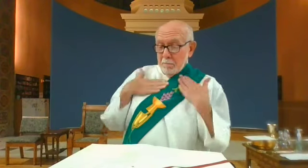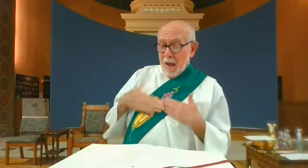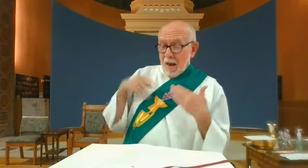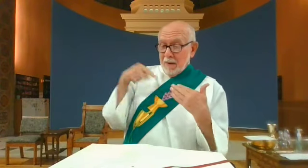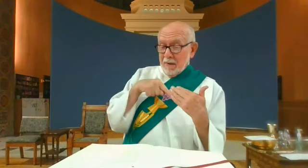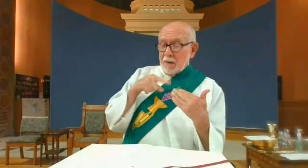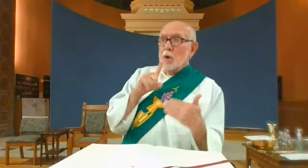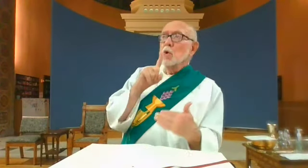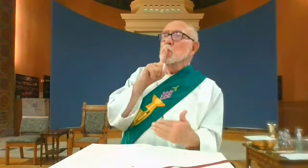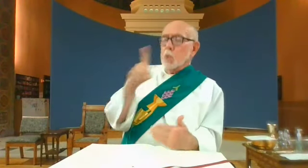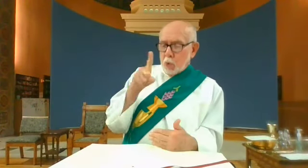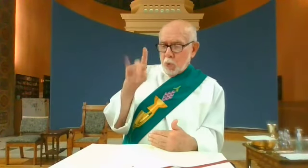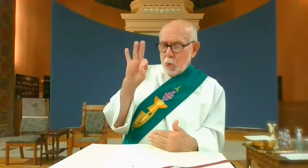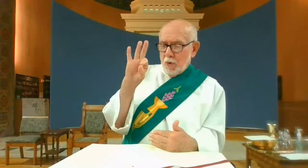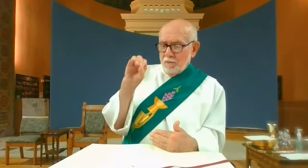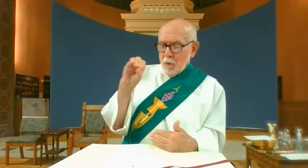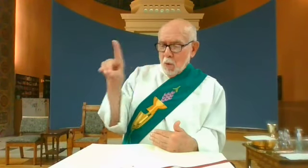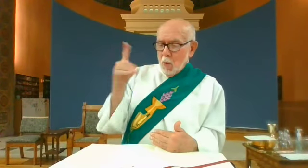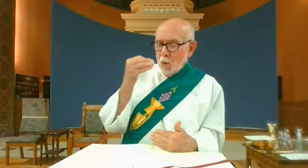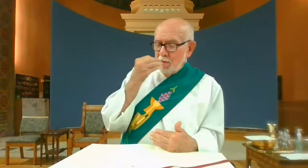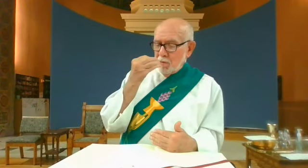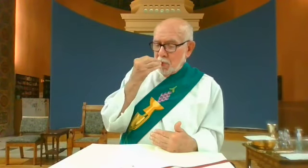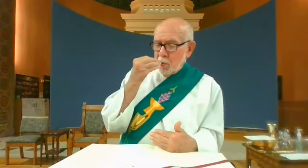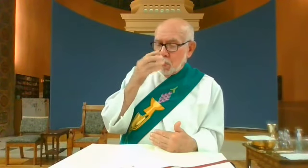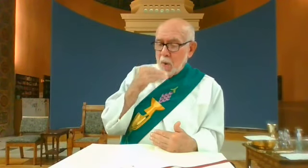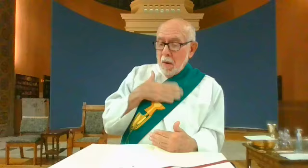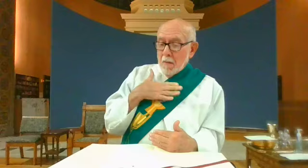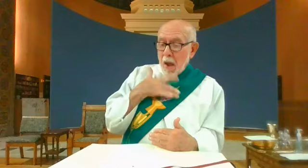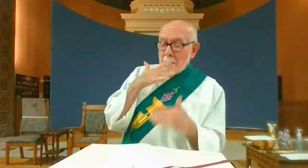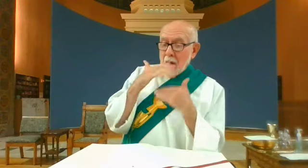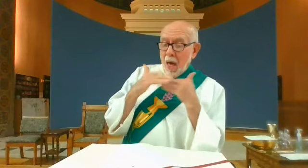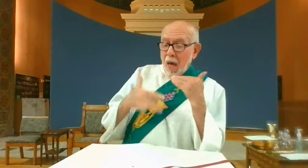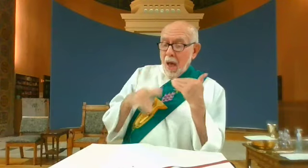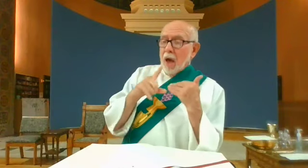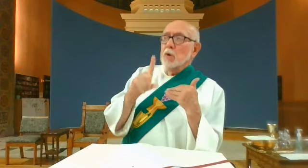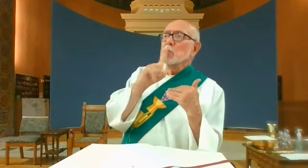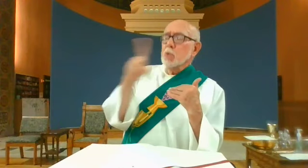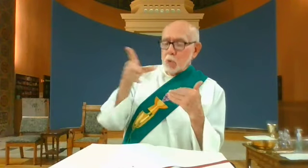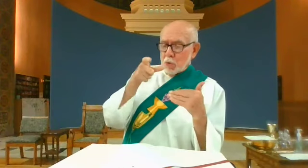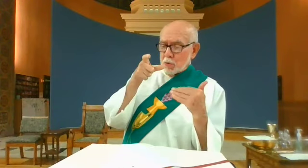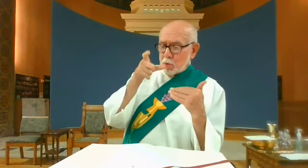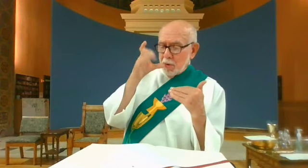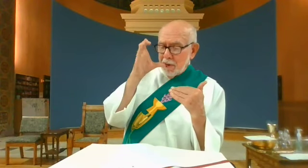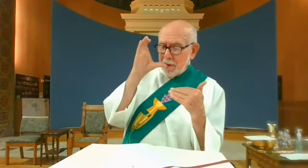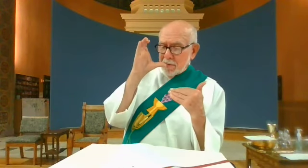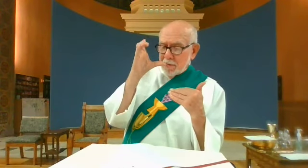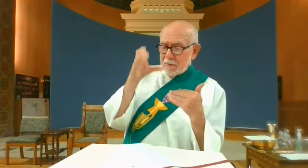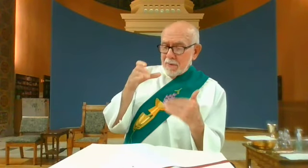For my flesh is true food, and my blood is true drink.